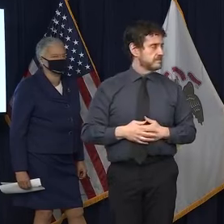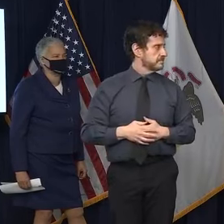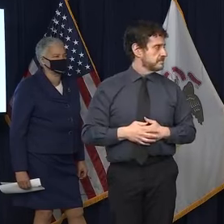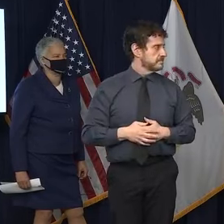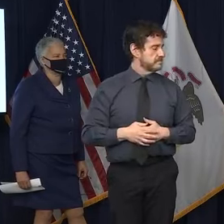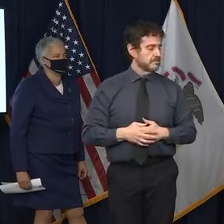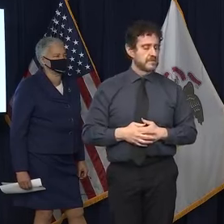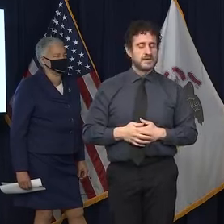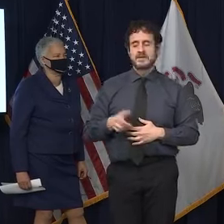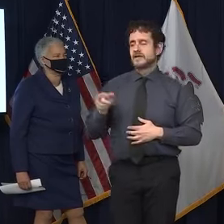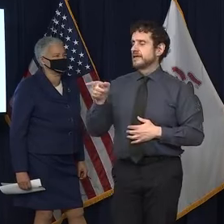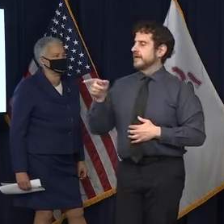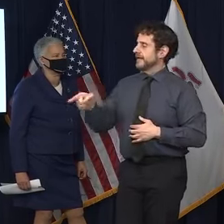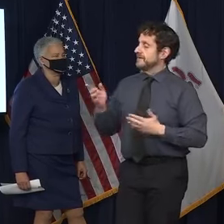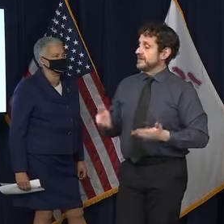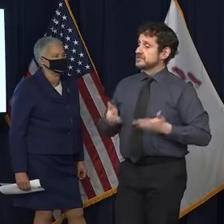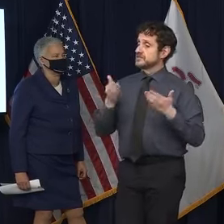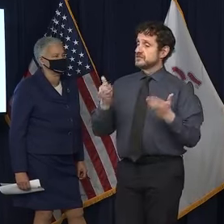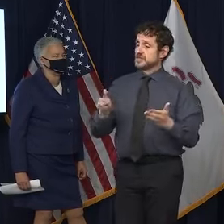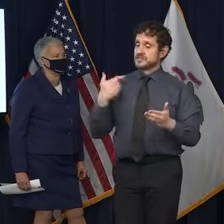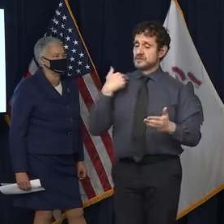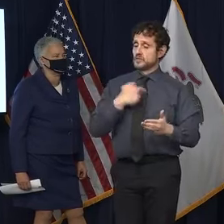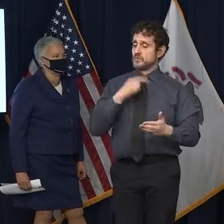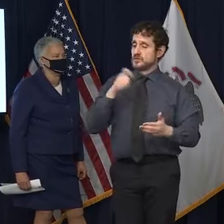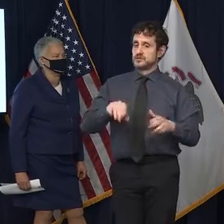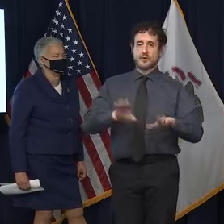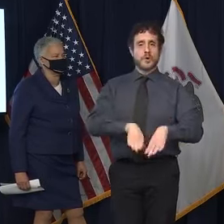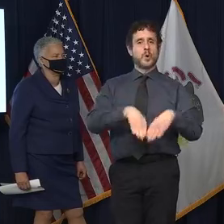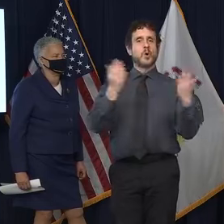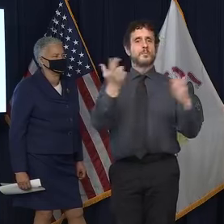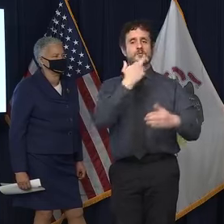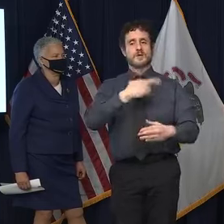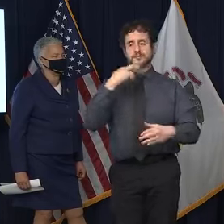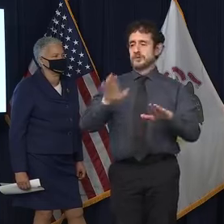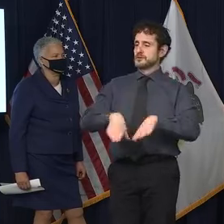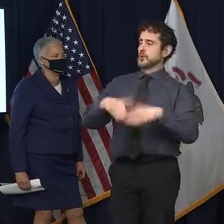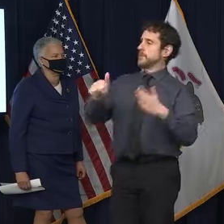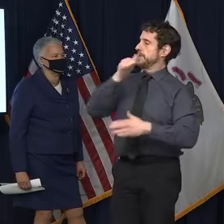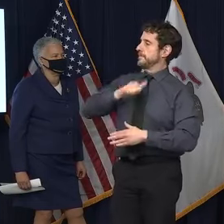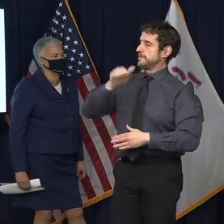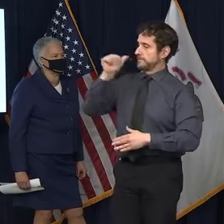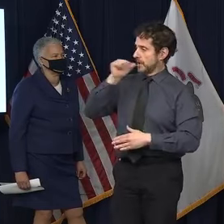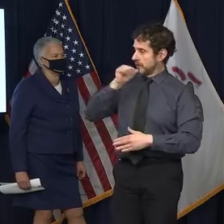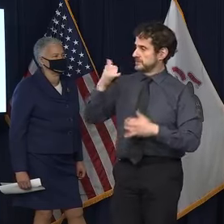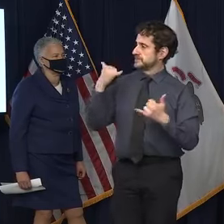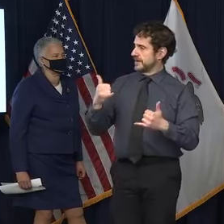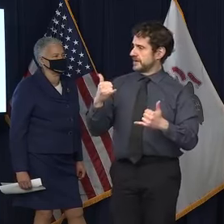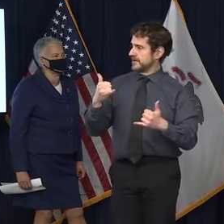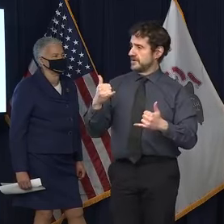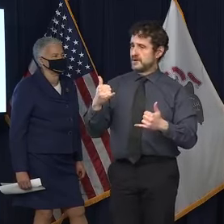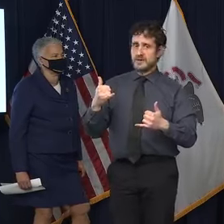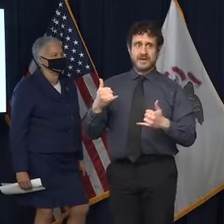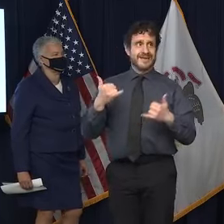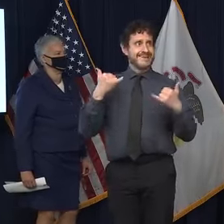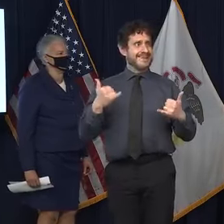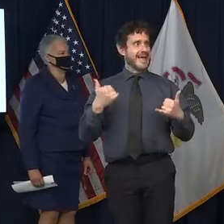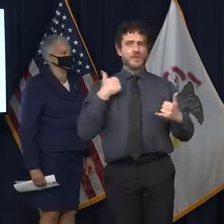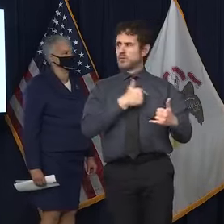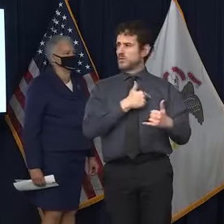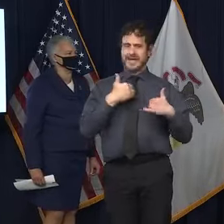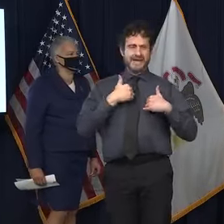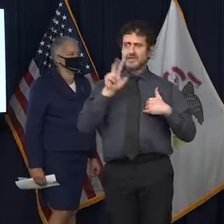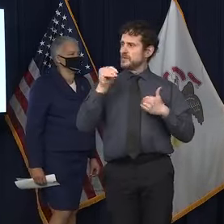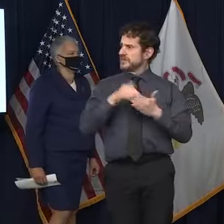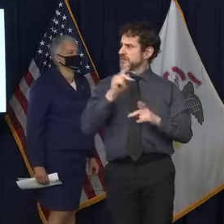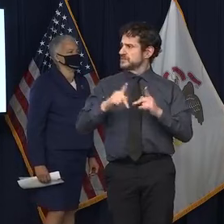If John is suggesting that we should open up bars and restaurants at a moment when we're losing literally 3,000 people